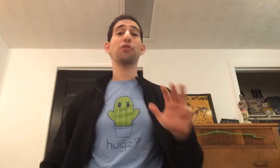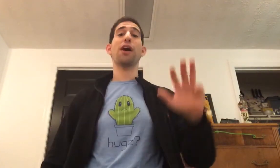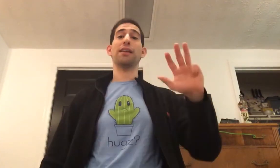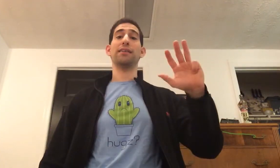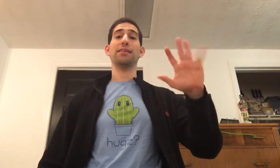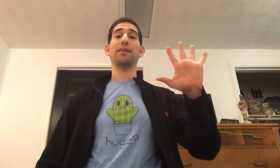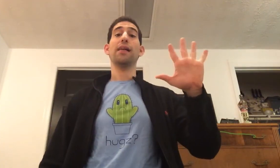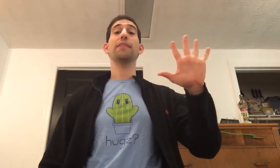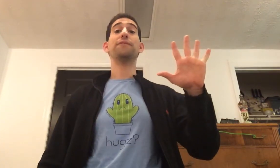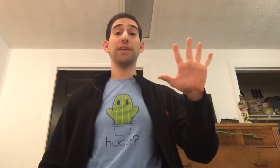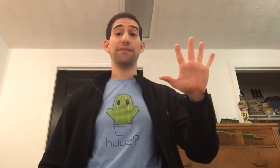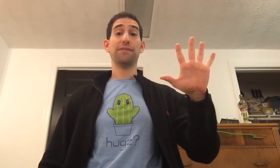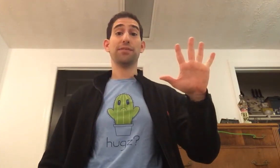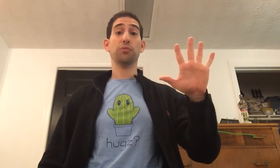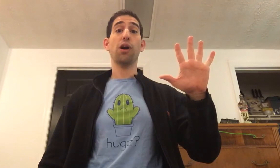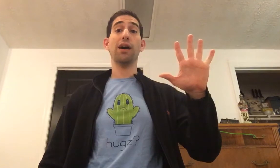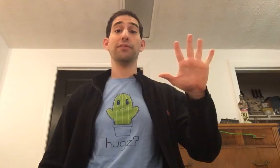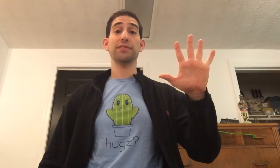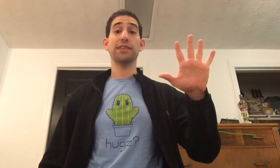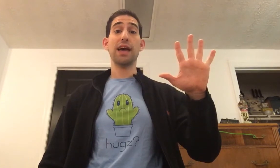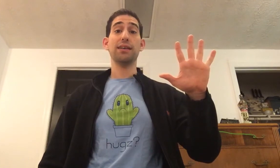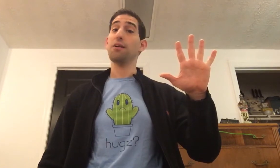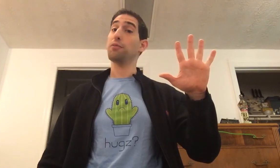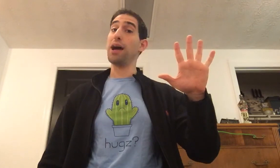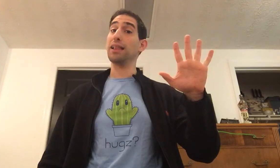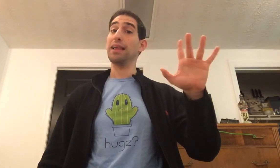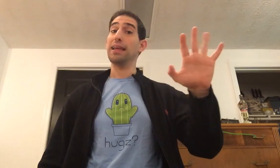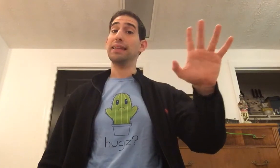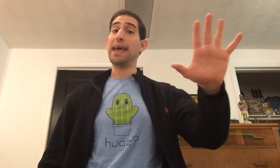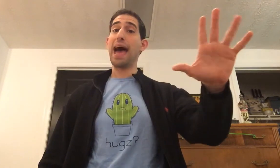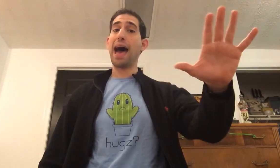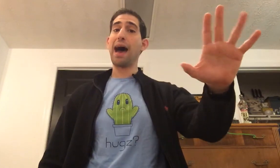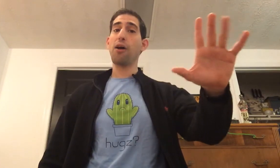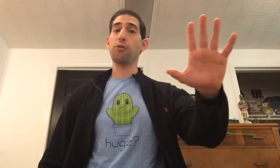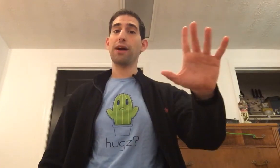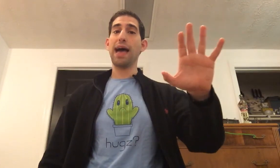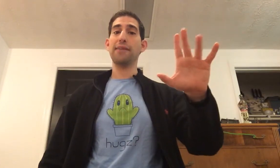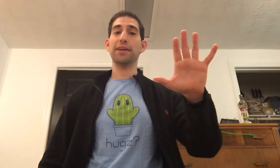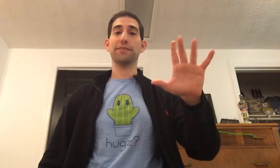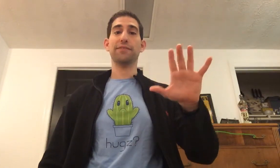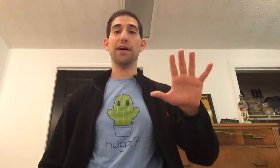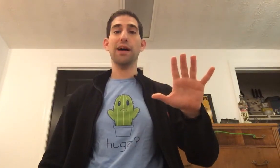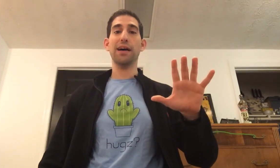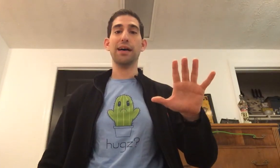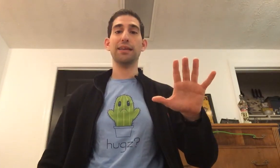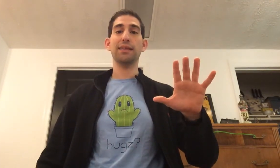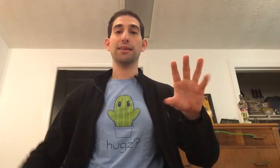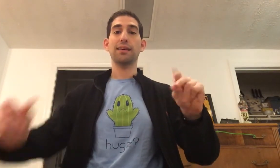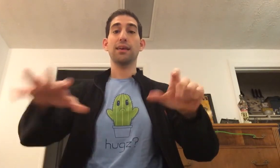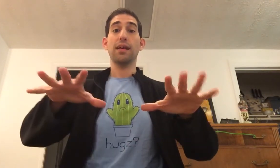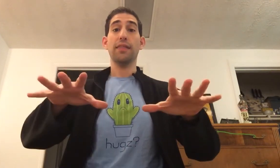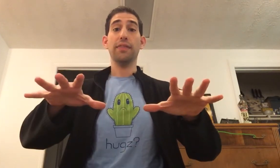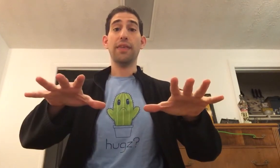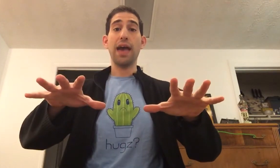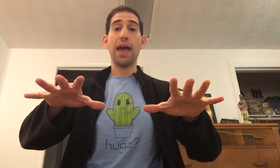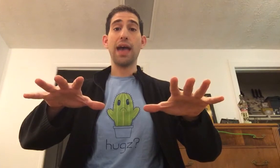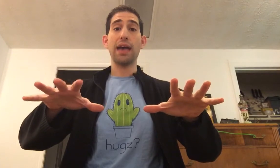run. The fifth one said, Well, now we're having fun. Then,